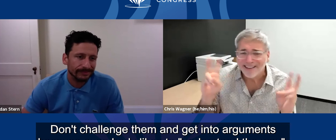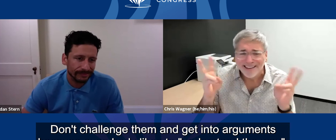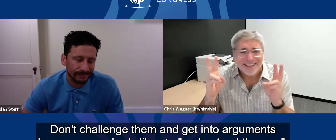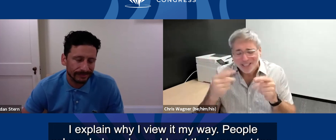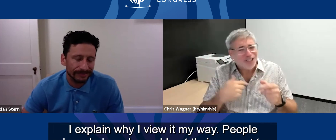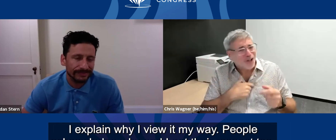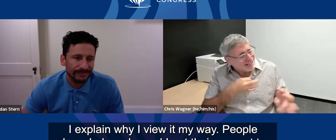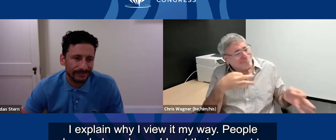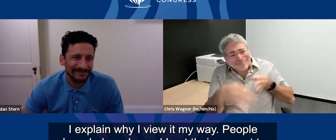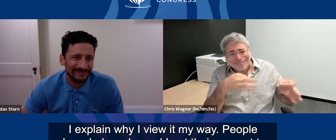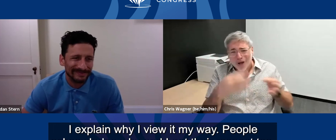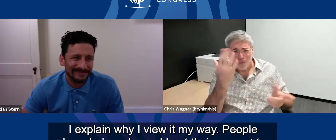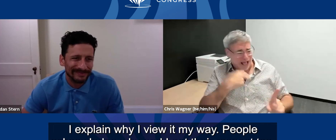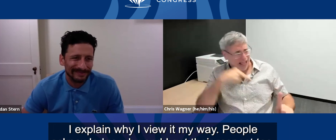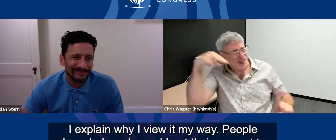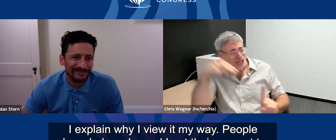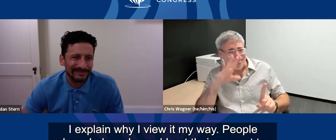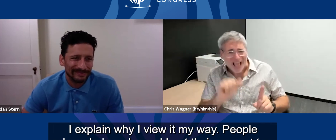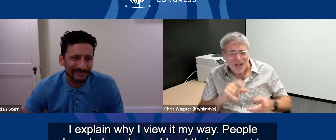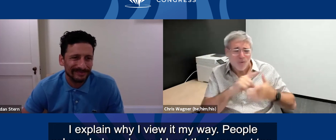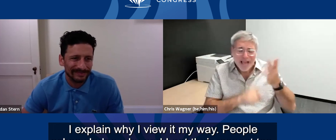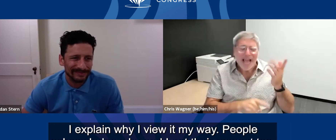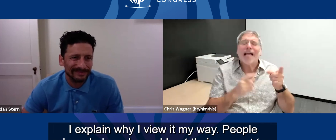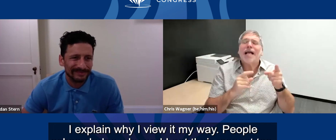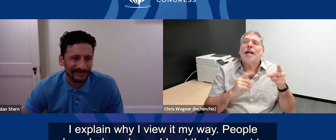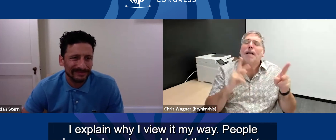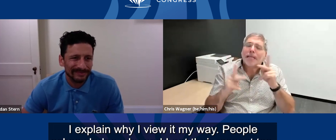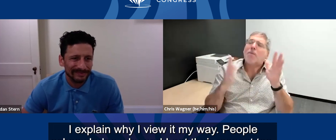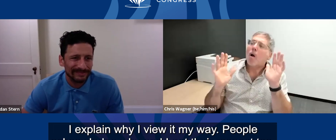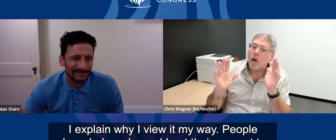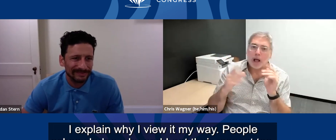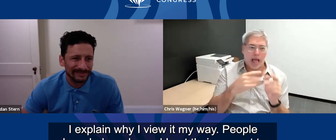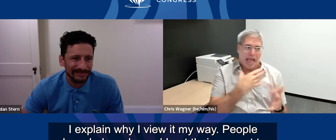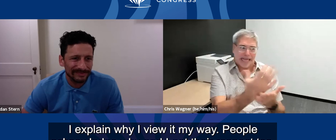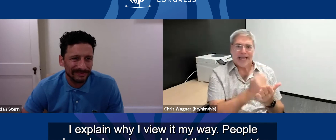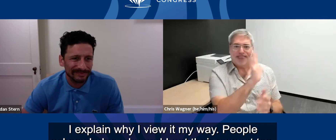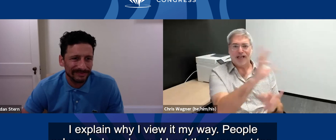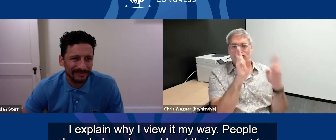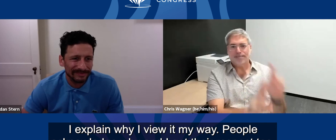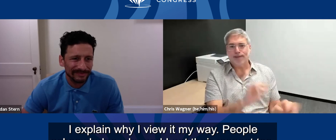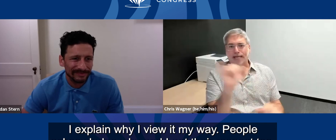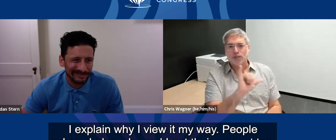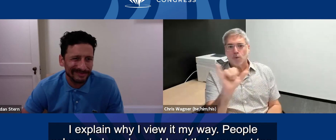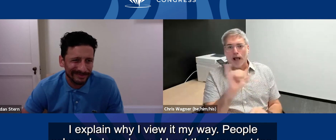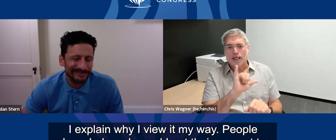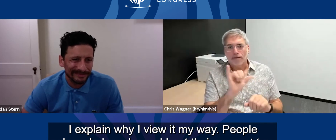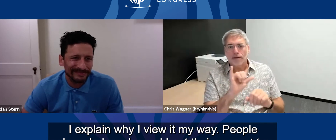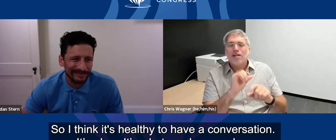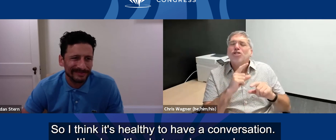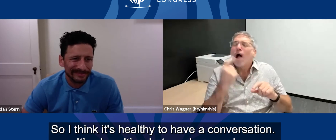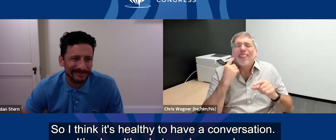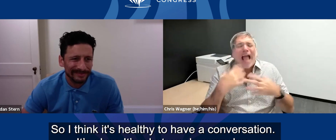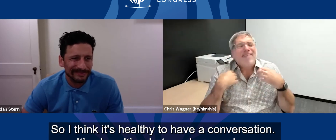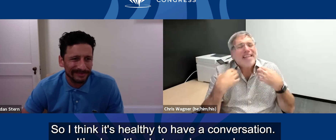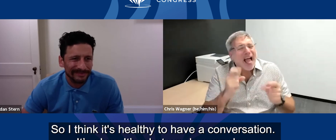understand the way. I explain why I view it my way. People acknowledge why, and I get their respect